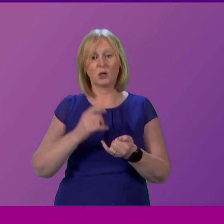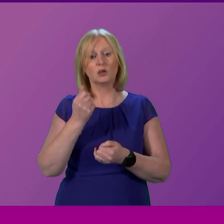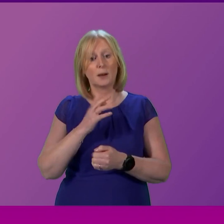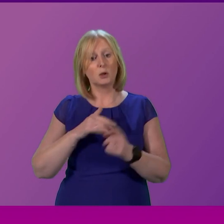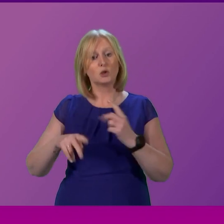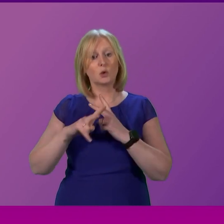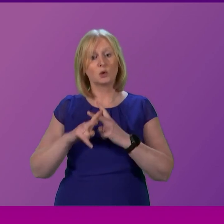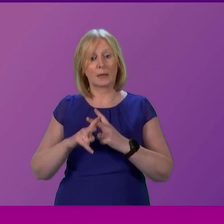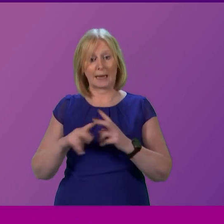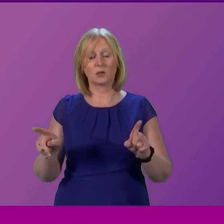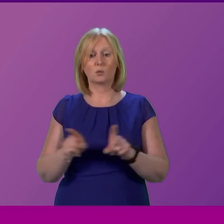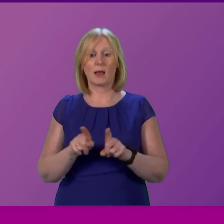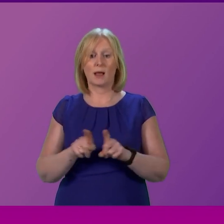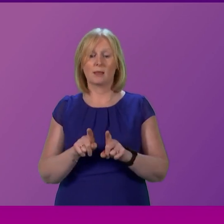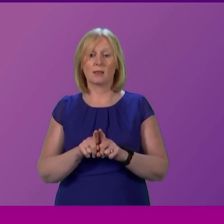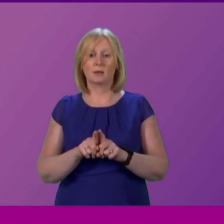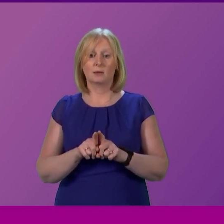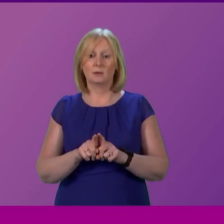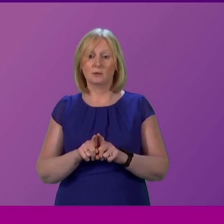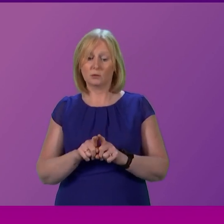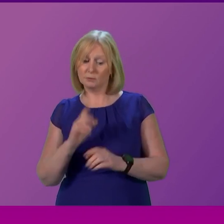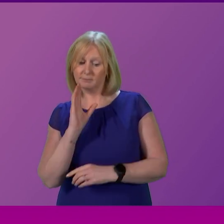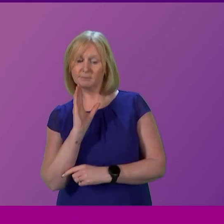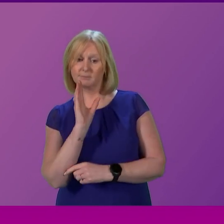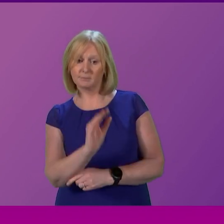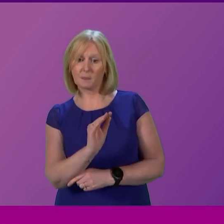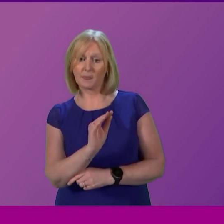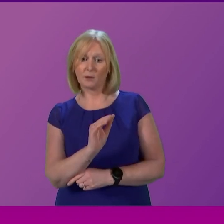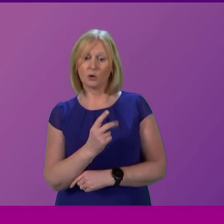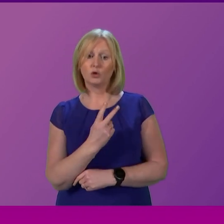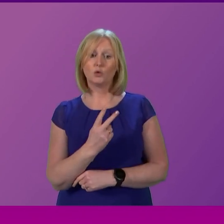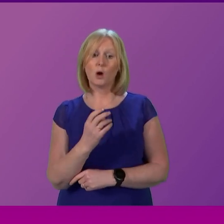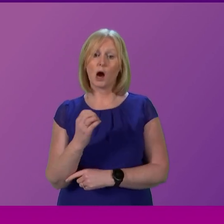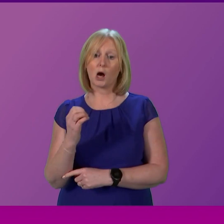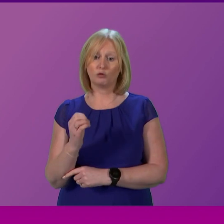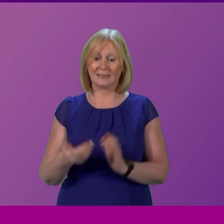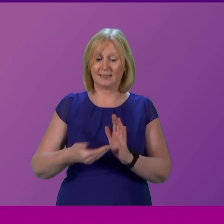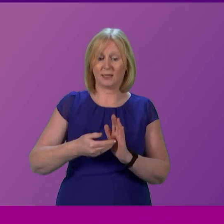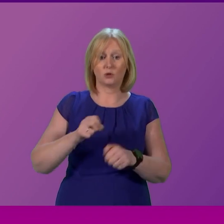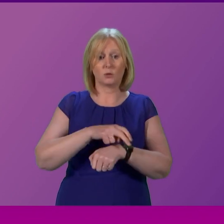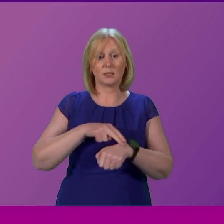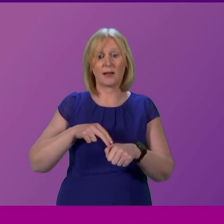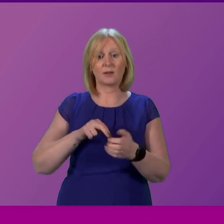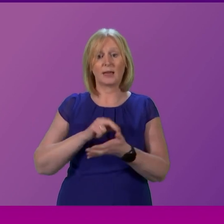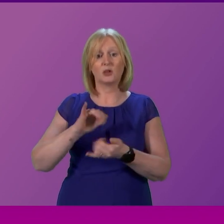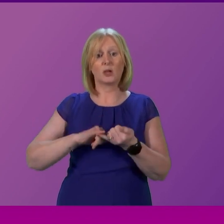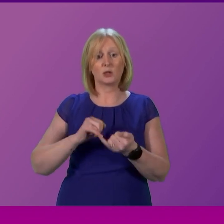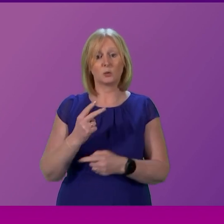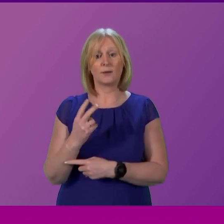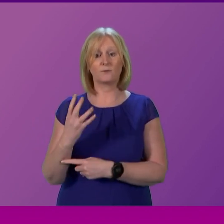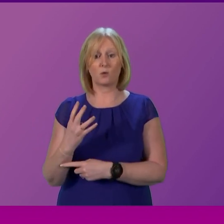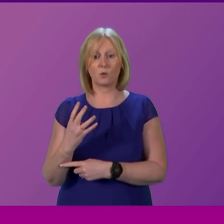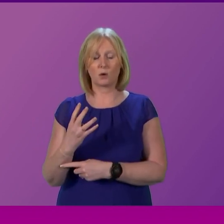as well and what I would say to the 200 additional staff that I have referenced